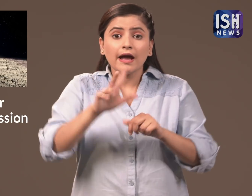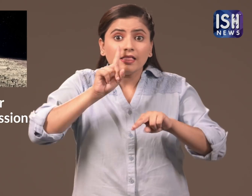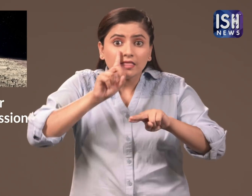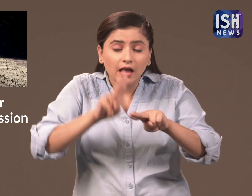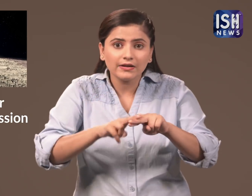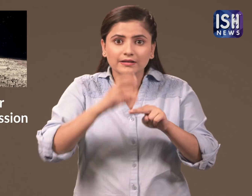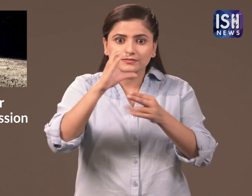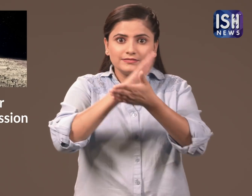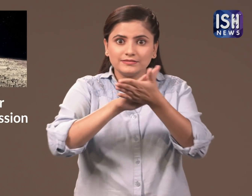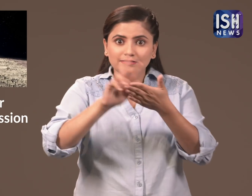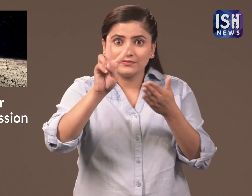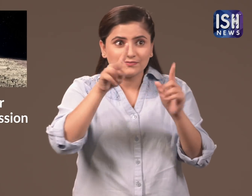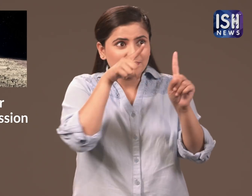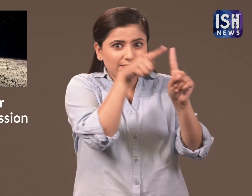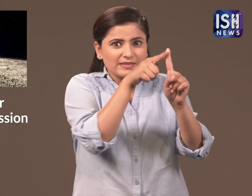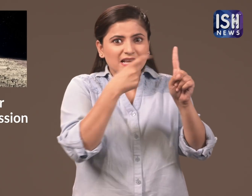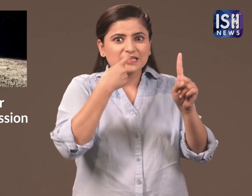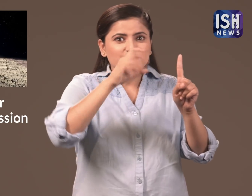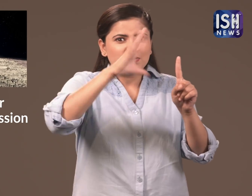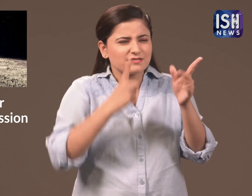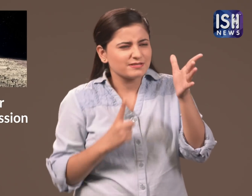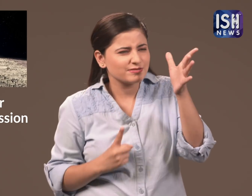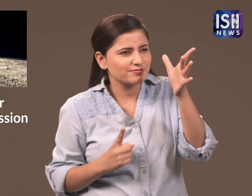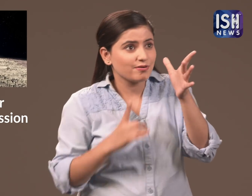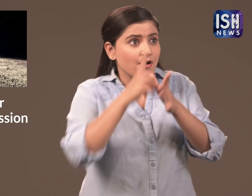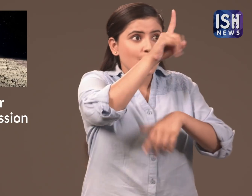If Chandrayaan too successfully lands on the Moon in September,